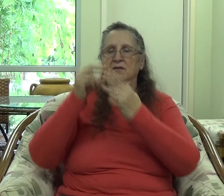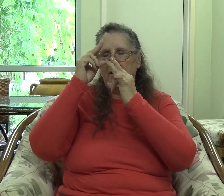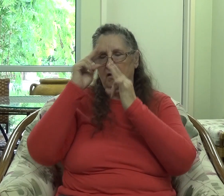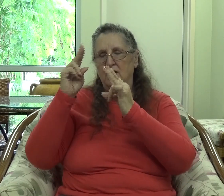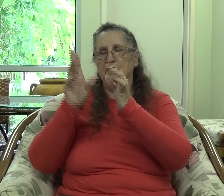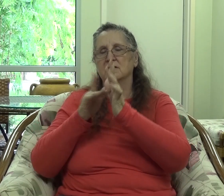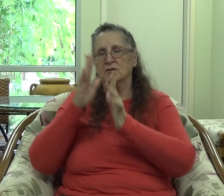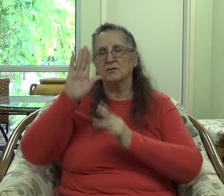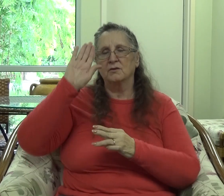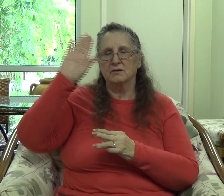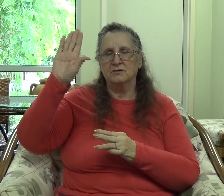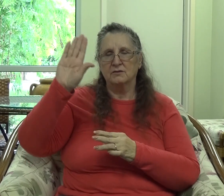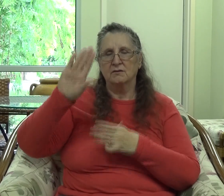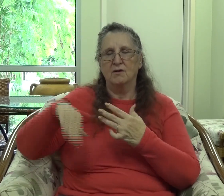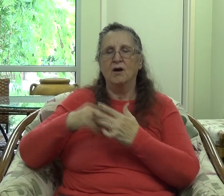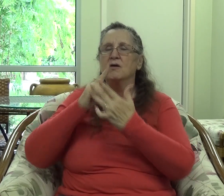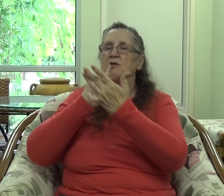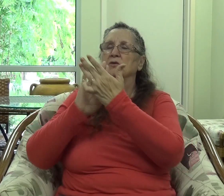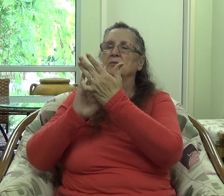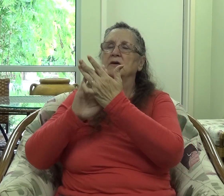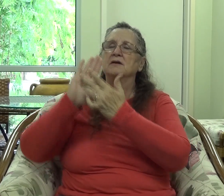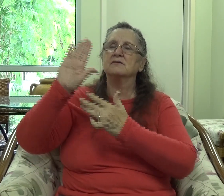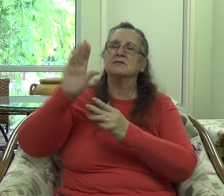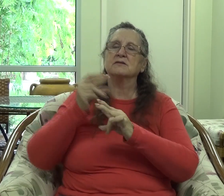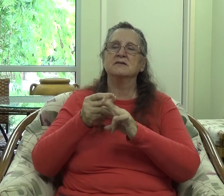glory and all the praise. In Jesus' name. Amen.